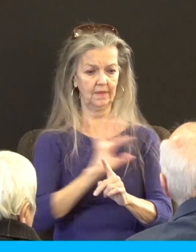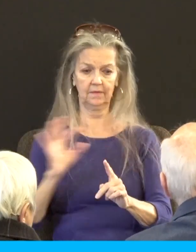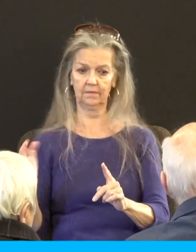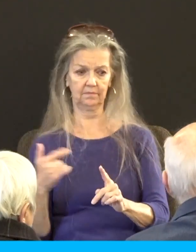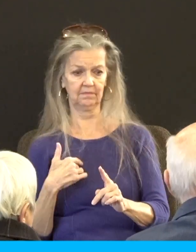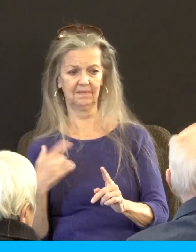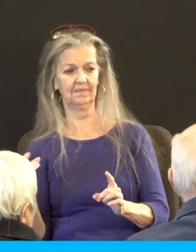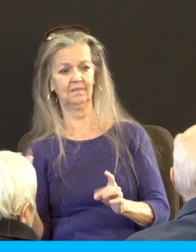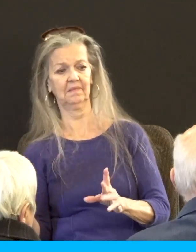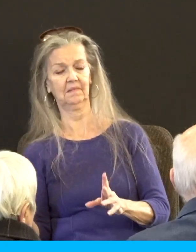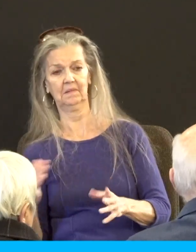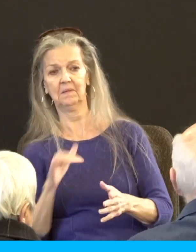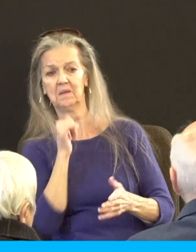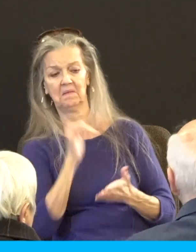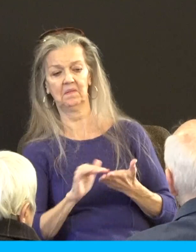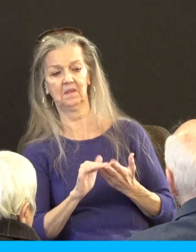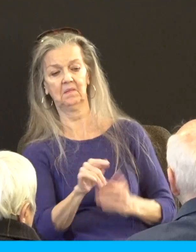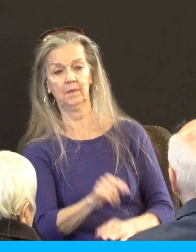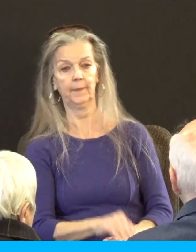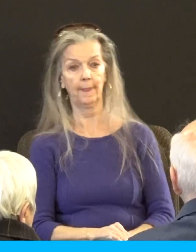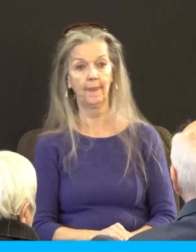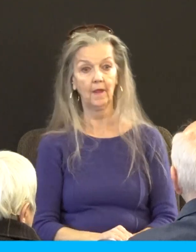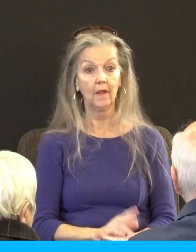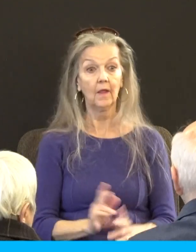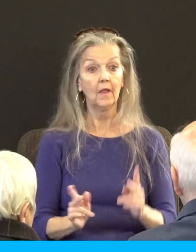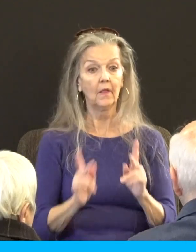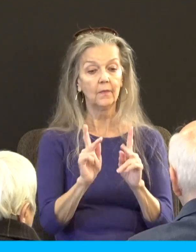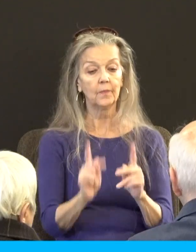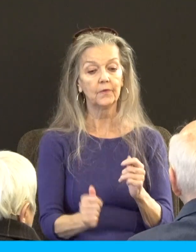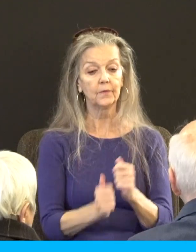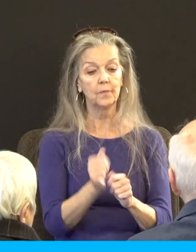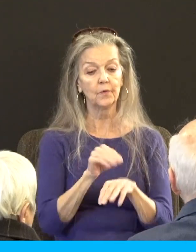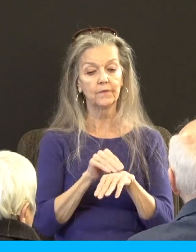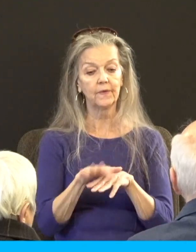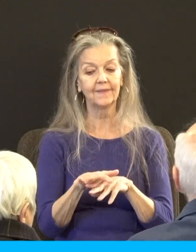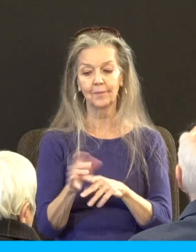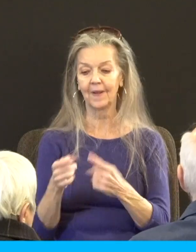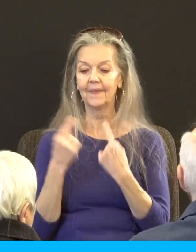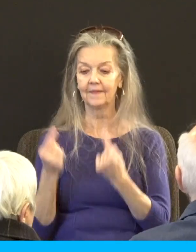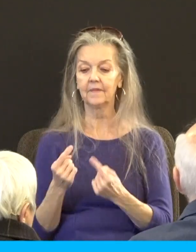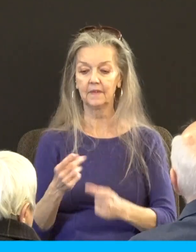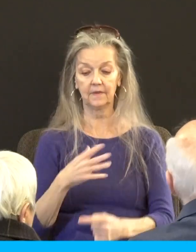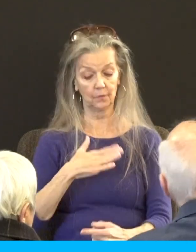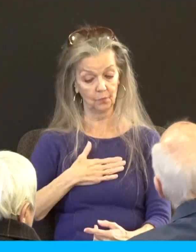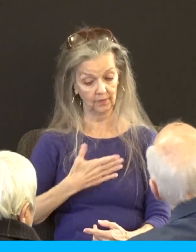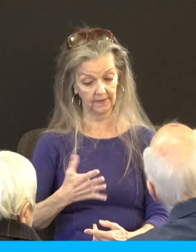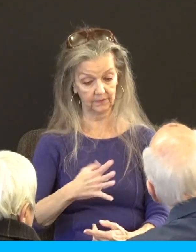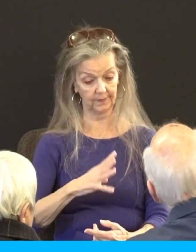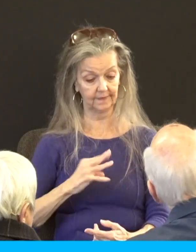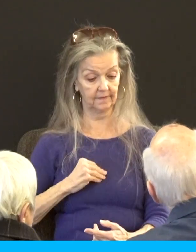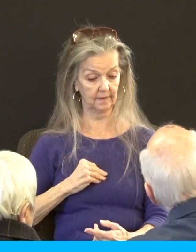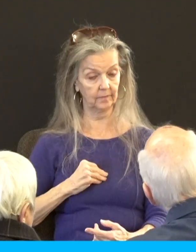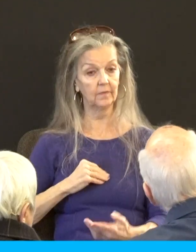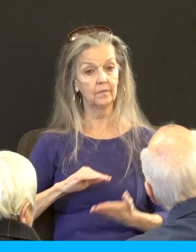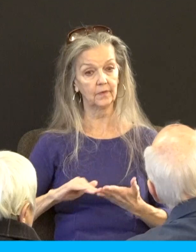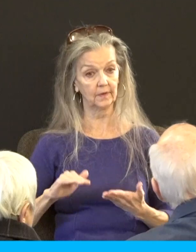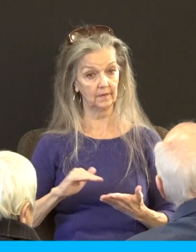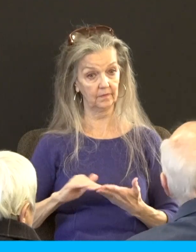hold on the person who is most affected by this sin is willing to accept forgiveness reconciliation and see the relationship